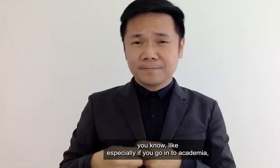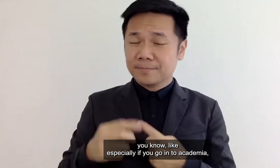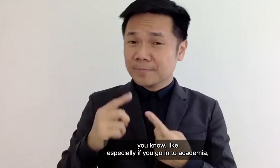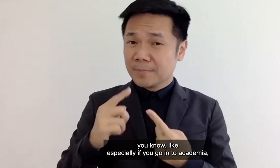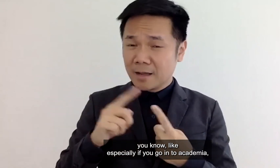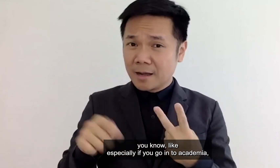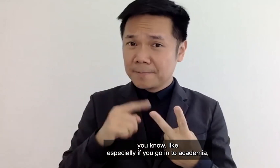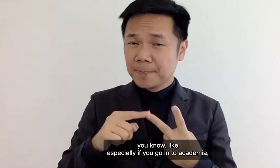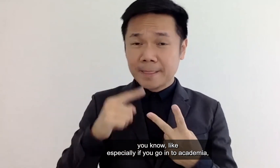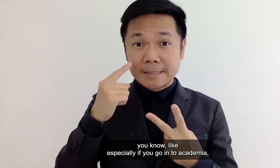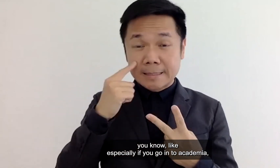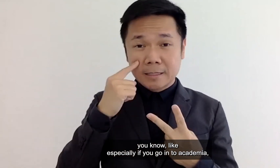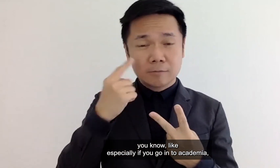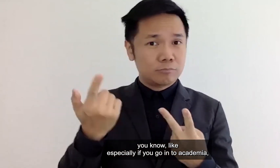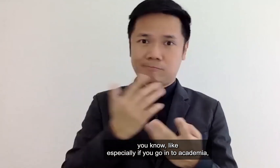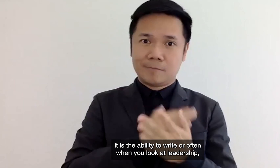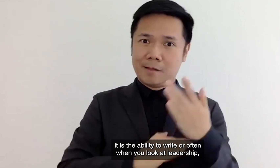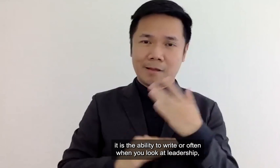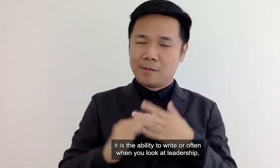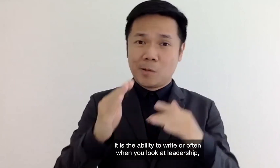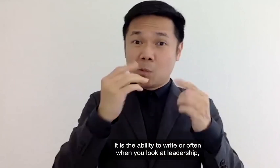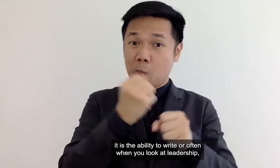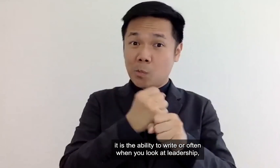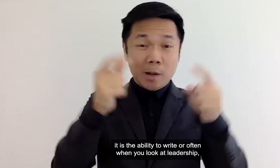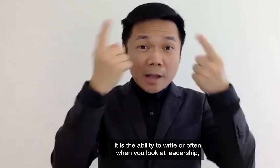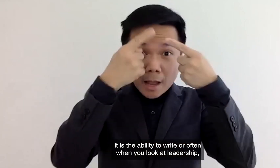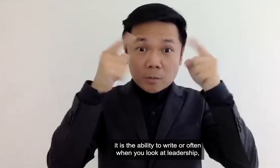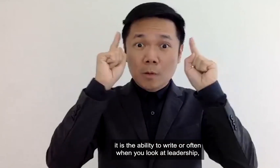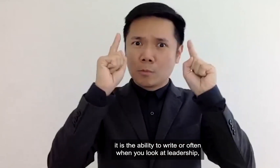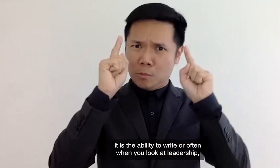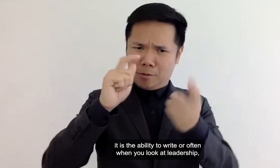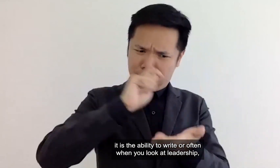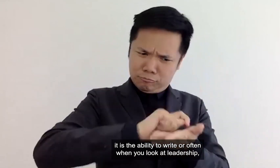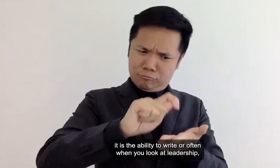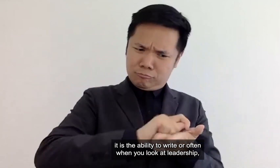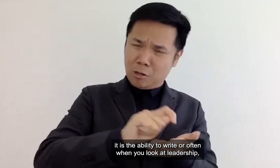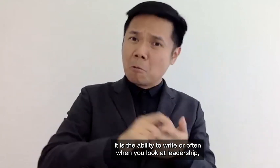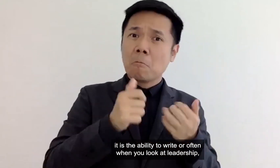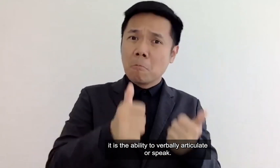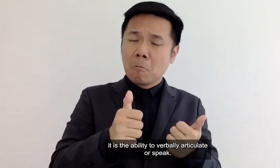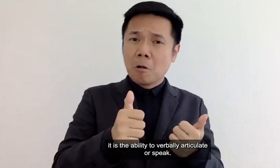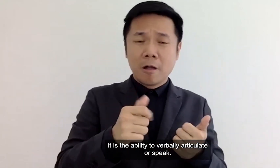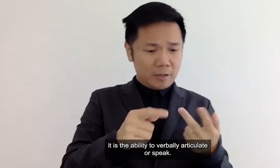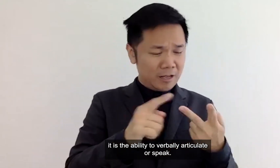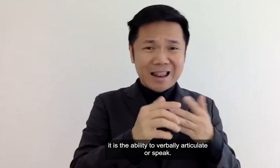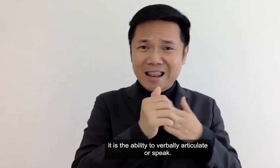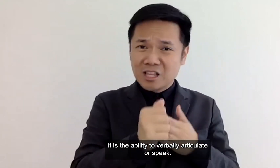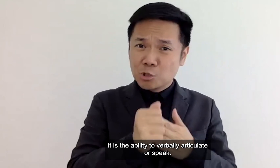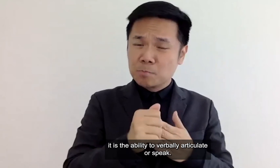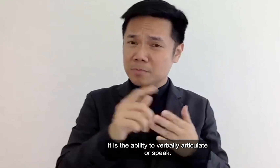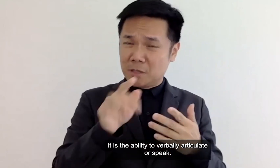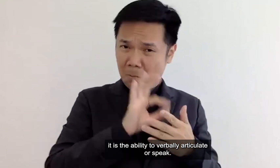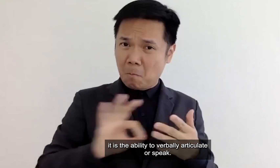you know like especially if you go into academia it's the ability to write or often when you look at leadership it's the ability to